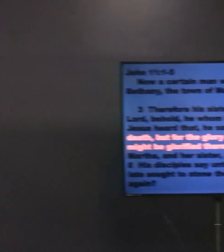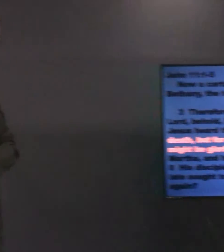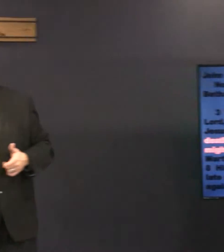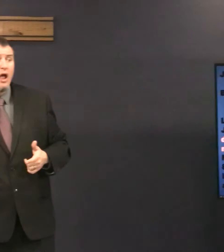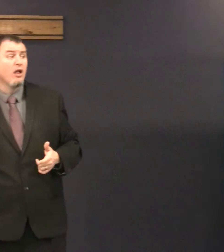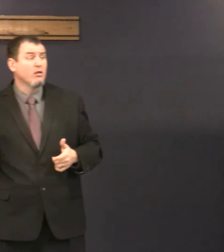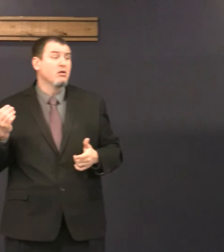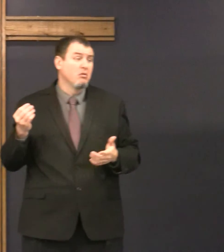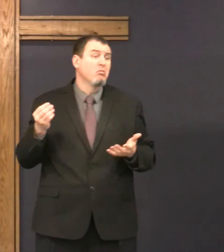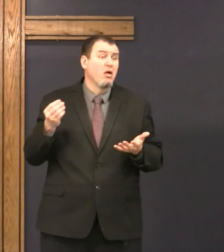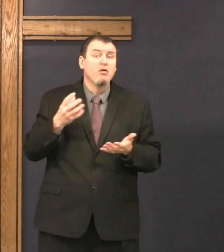So, and